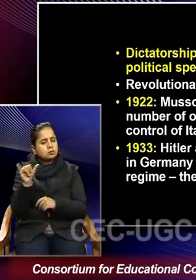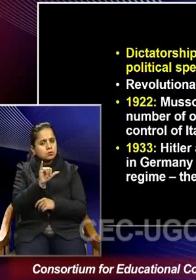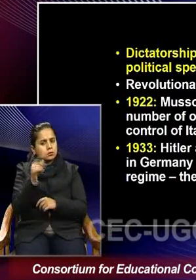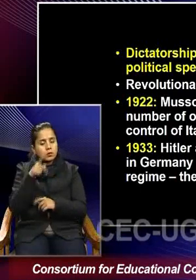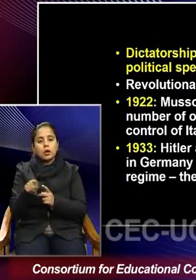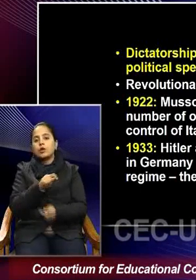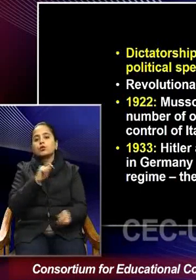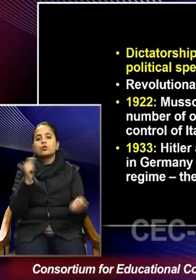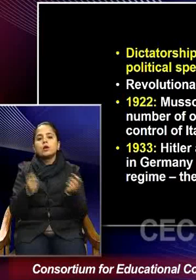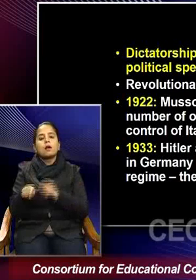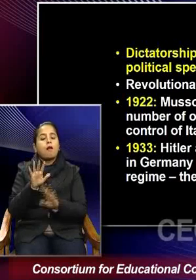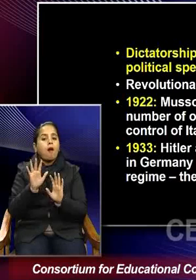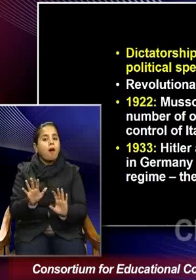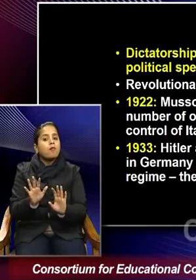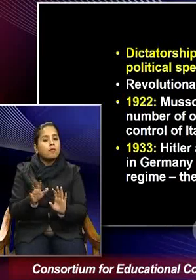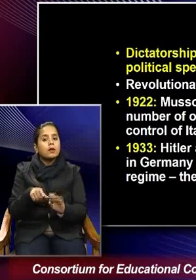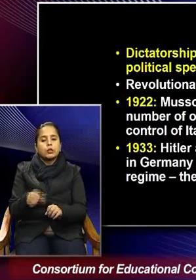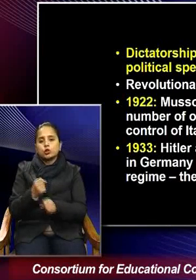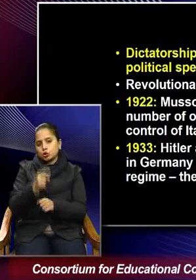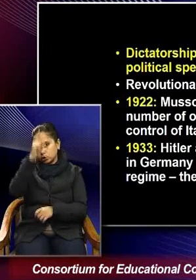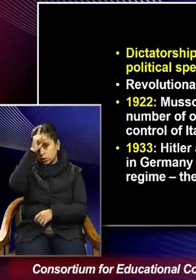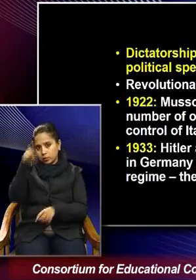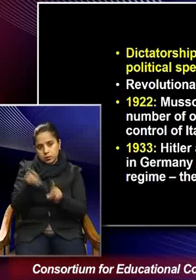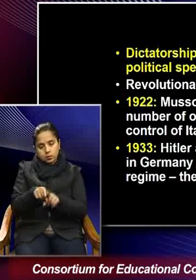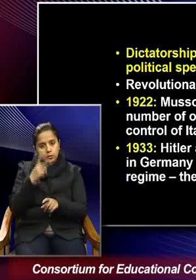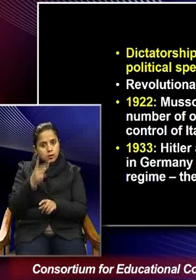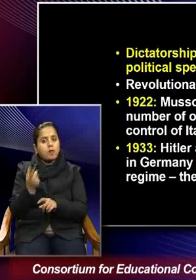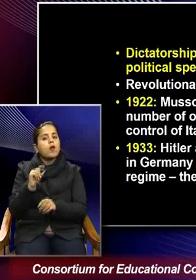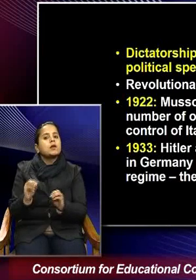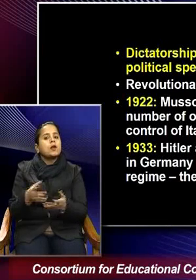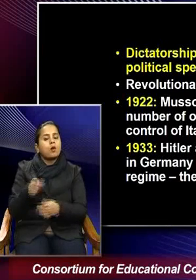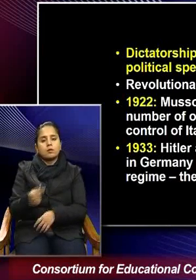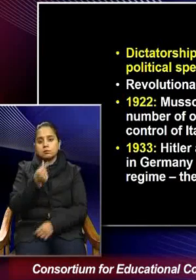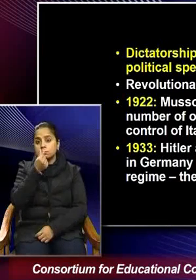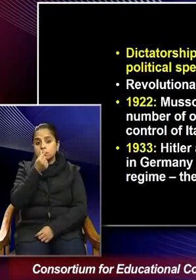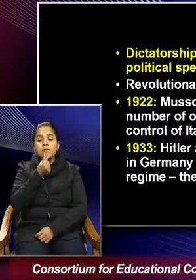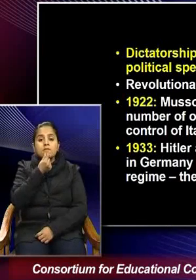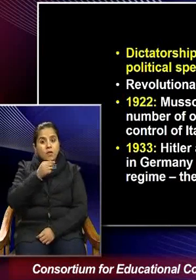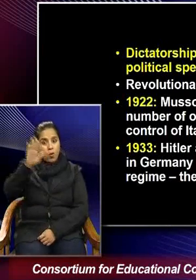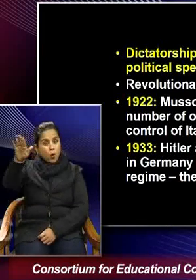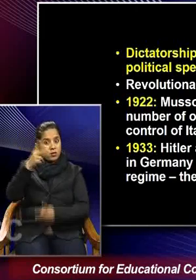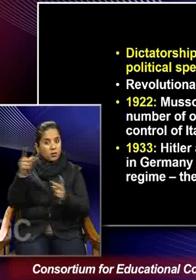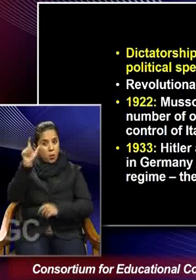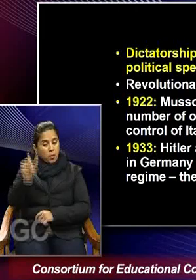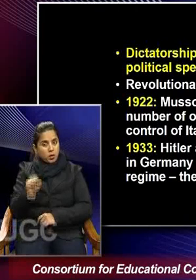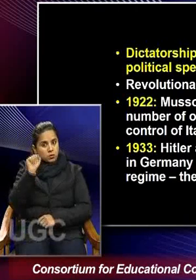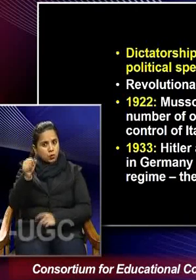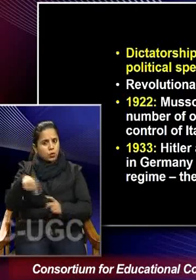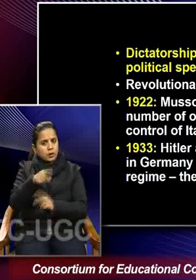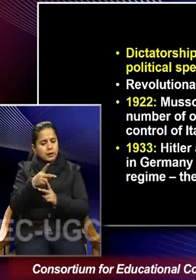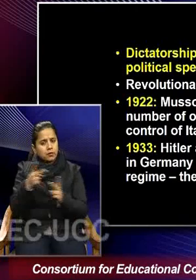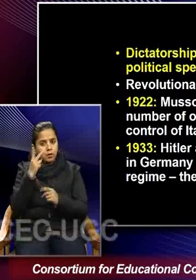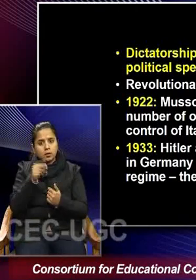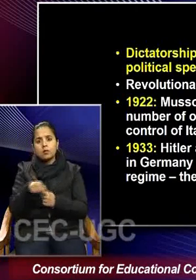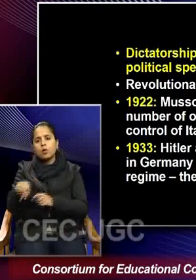change is seen in, uh, Germany, uh, at the behest of Hitler, who is appointed as chancellor in Germany, inaugurating